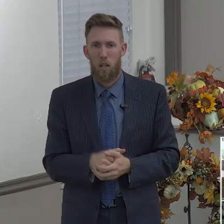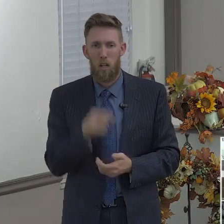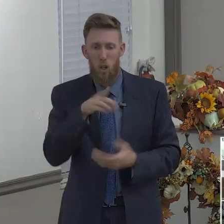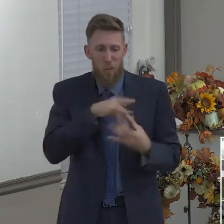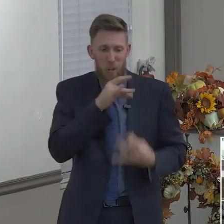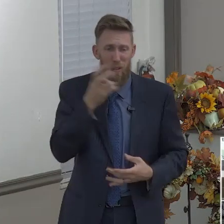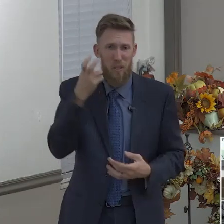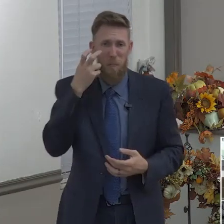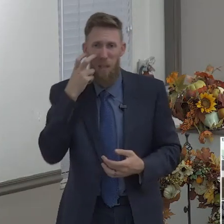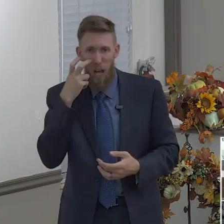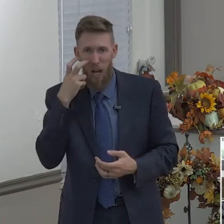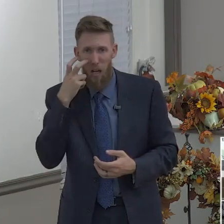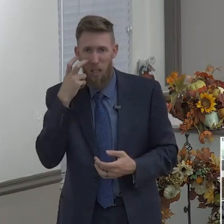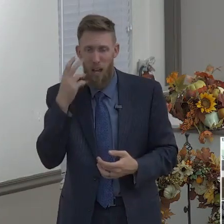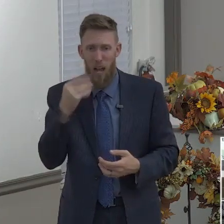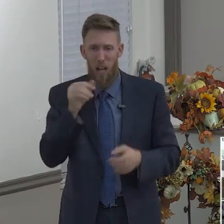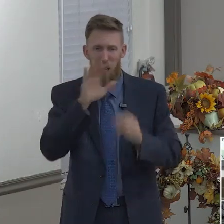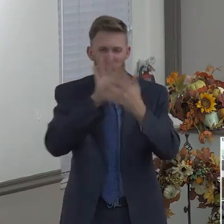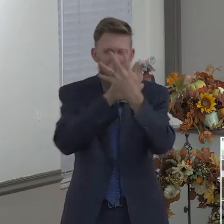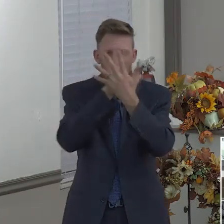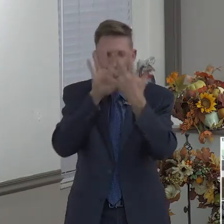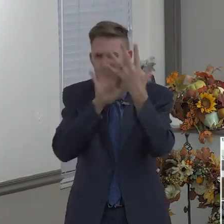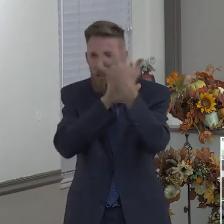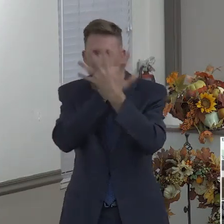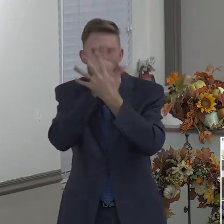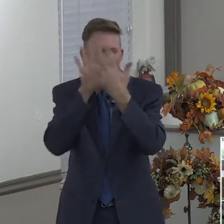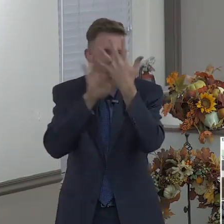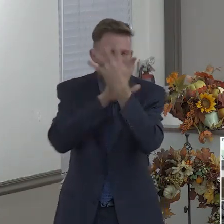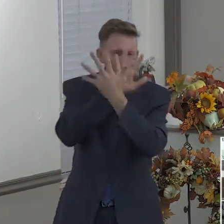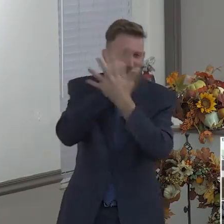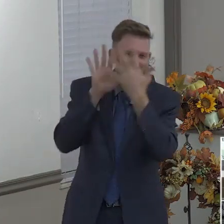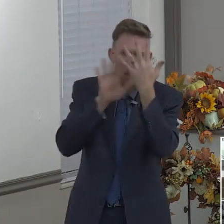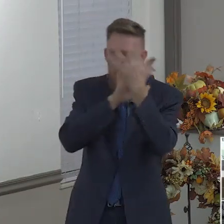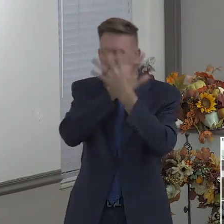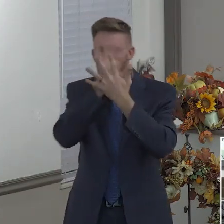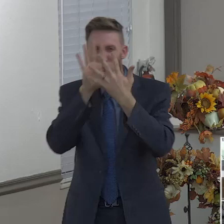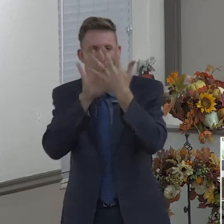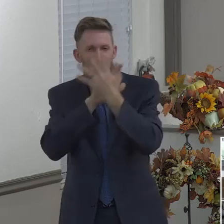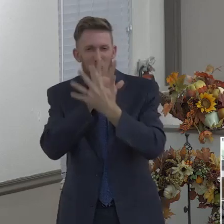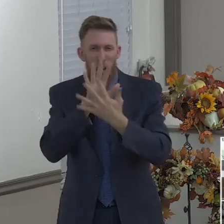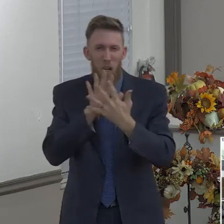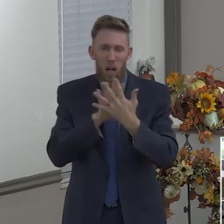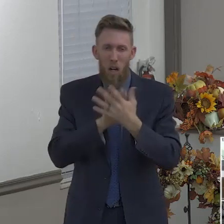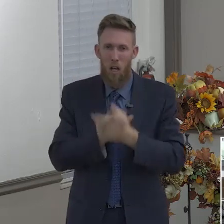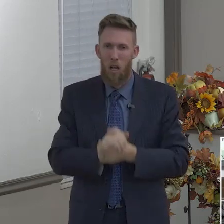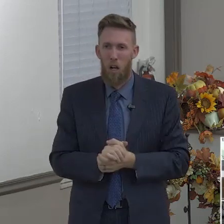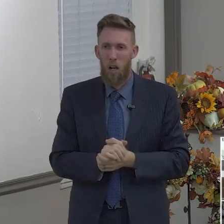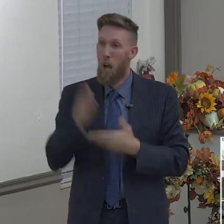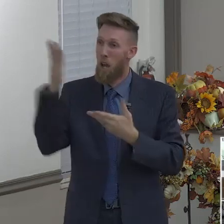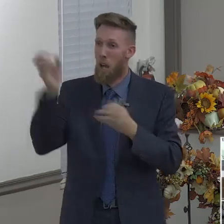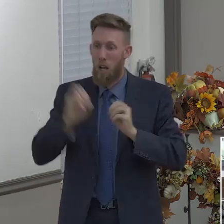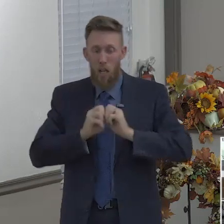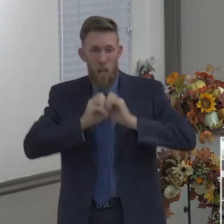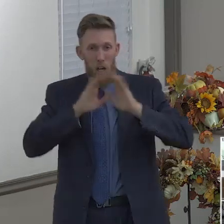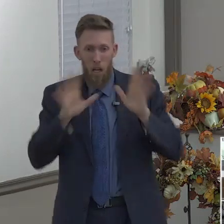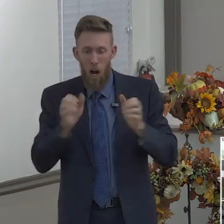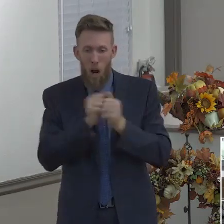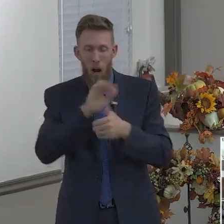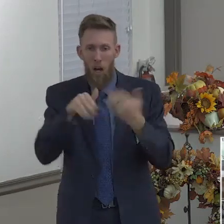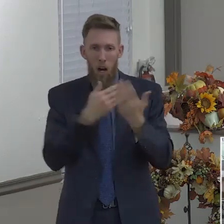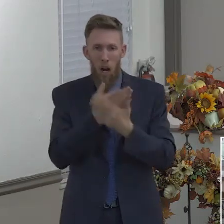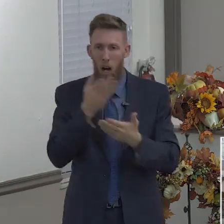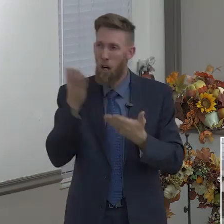know if I should do this. Well, there's a blindness because God has some very clearly laid out things, ways He wants us to live.